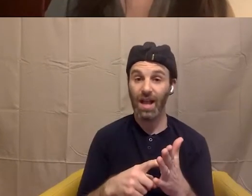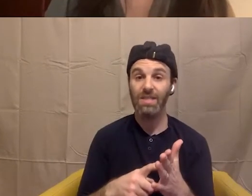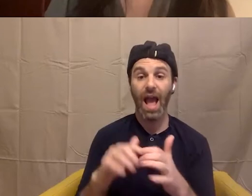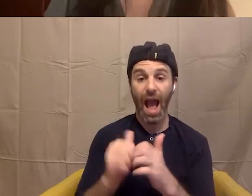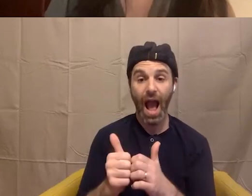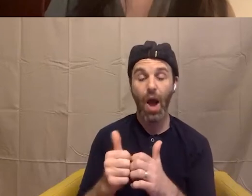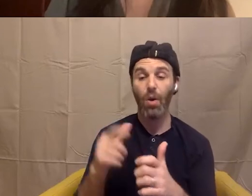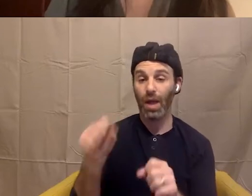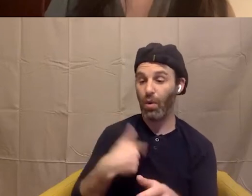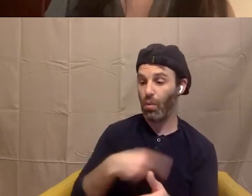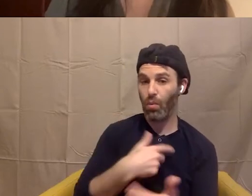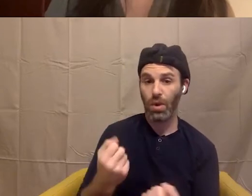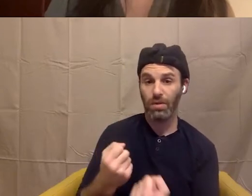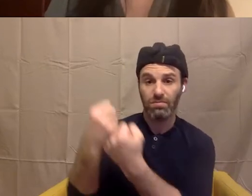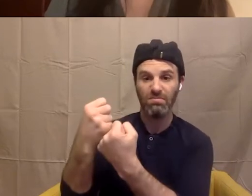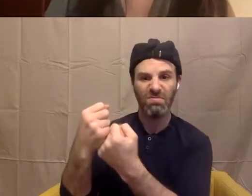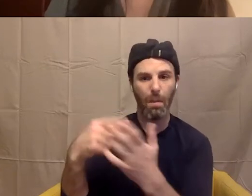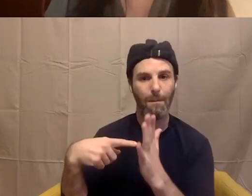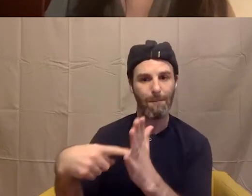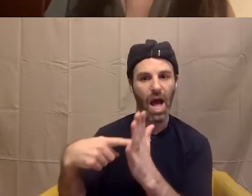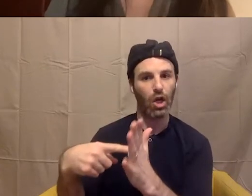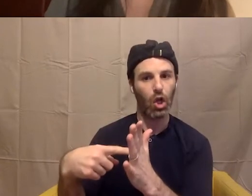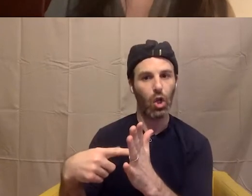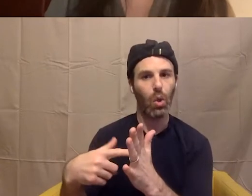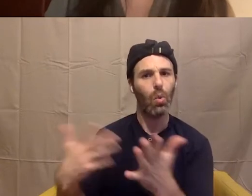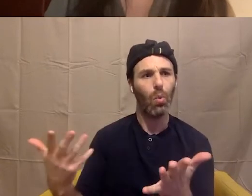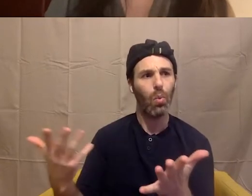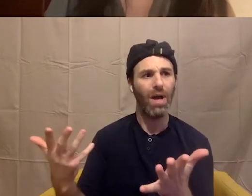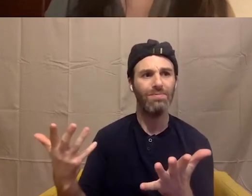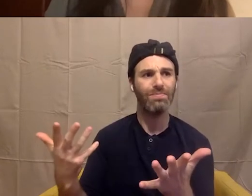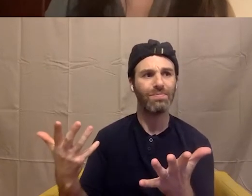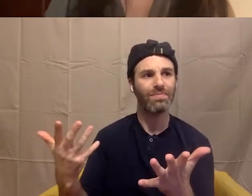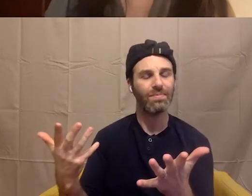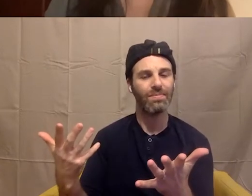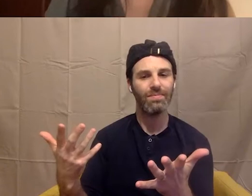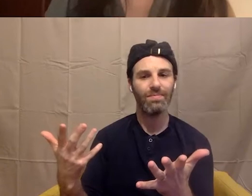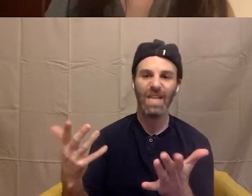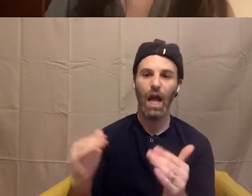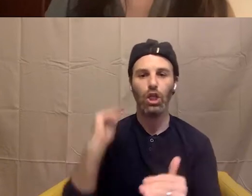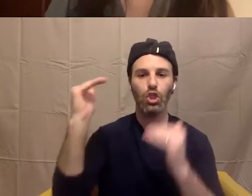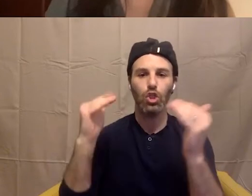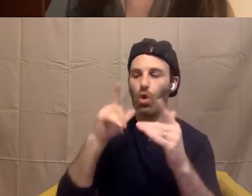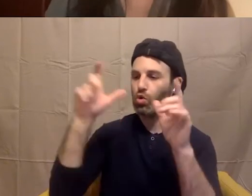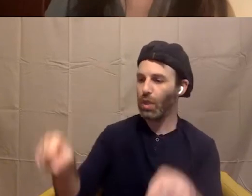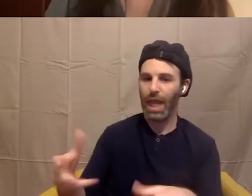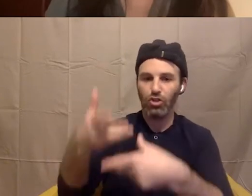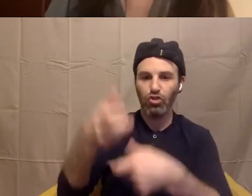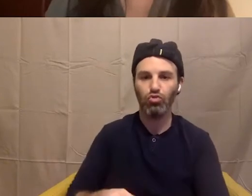and model what being a trusted adult, having a relationship with